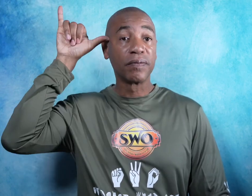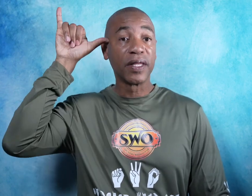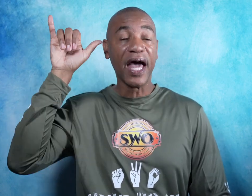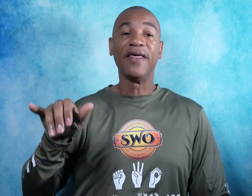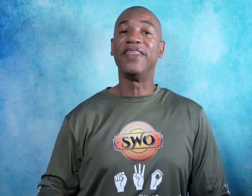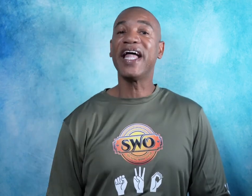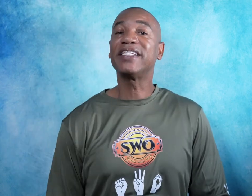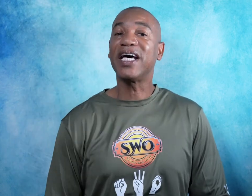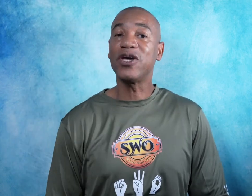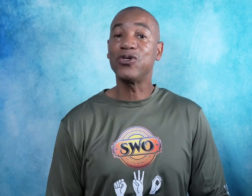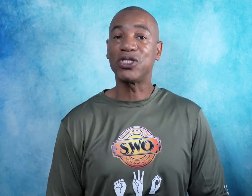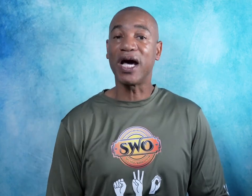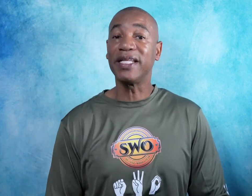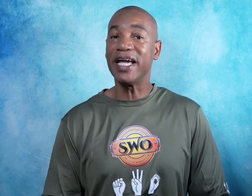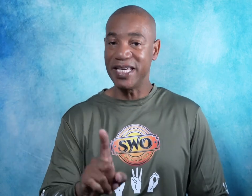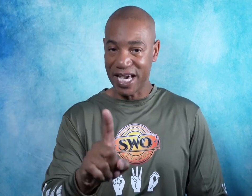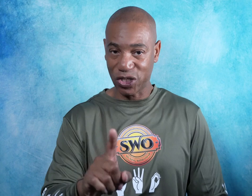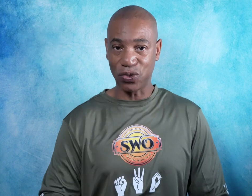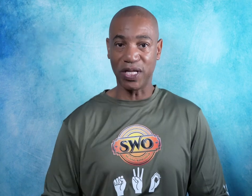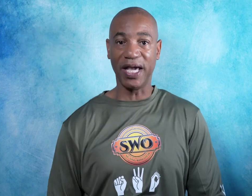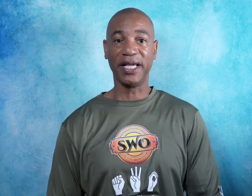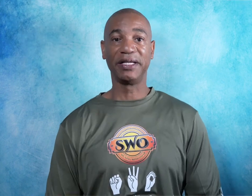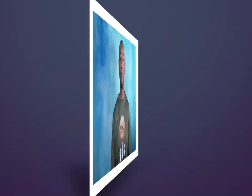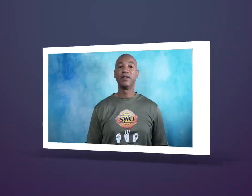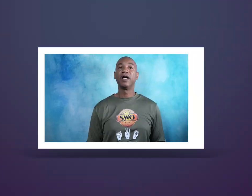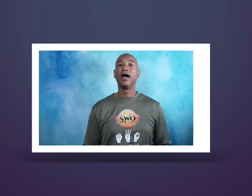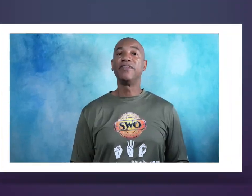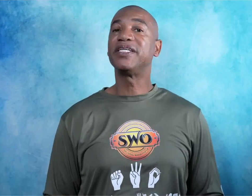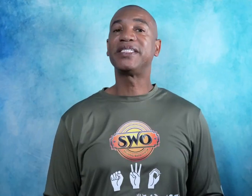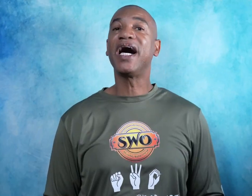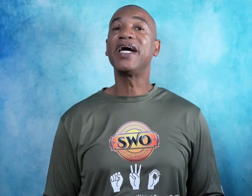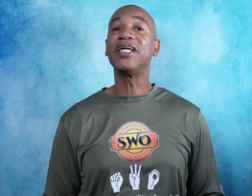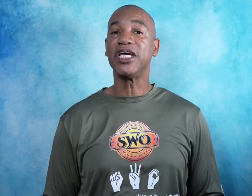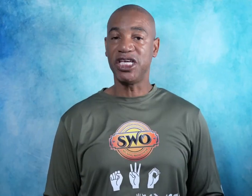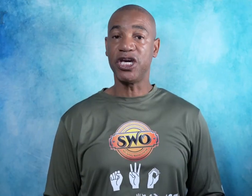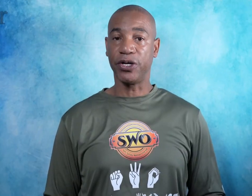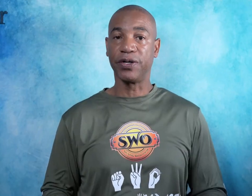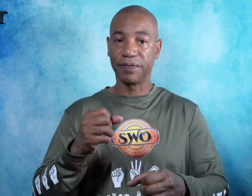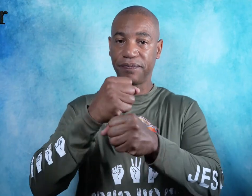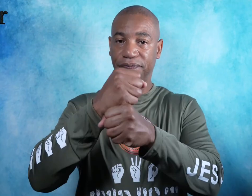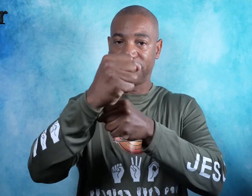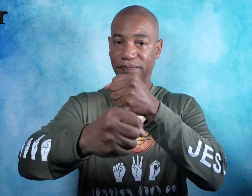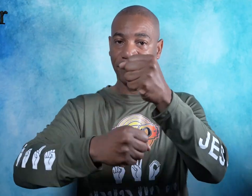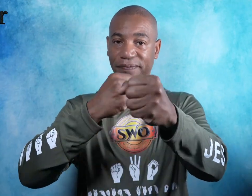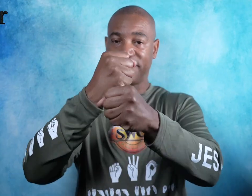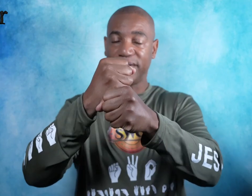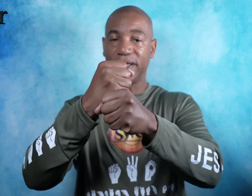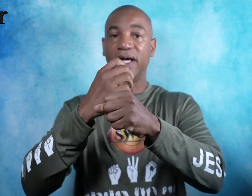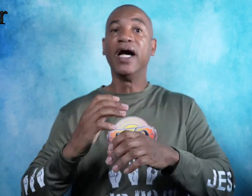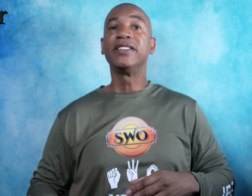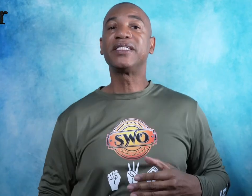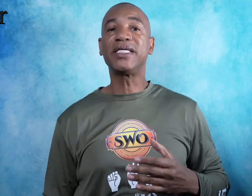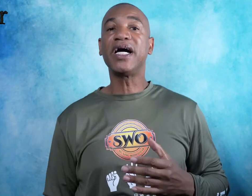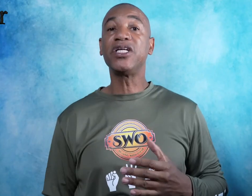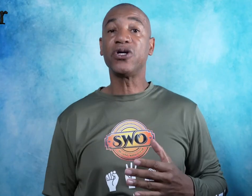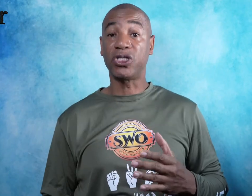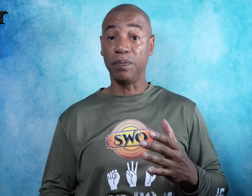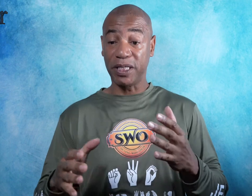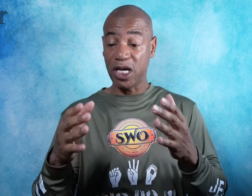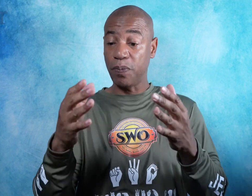That is how you sign yesterday. The sign year. To sign year simply take